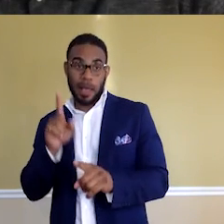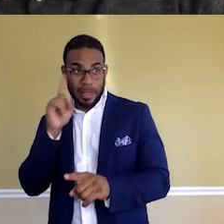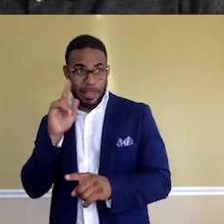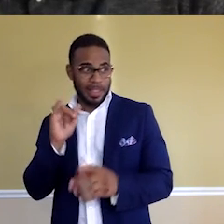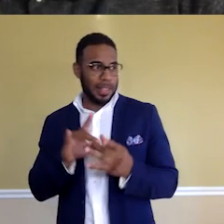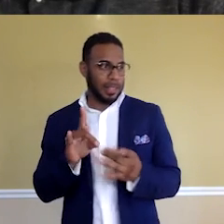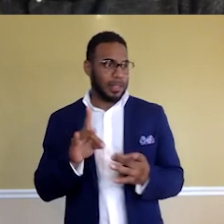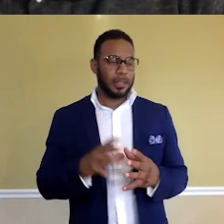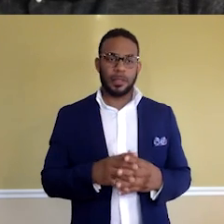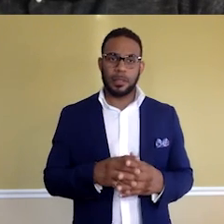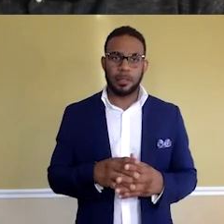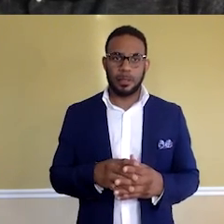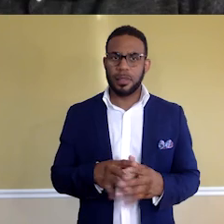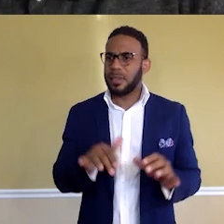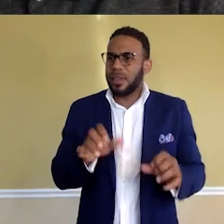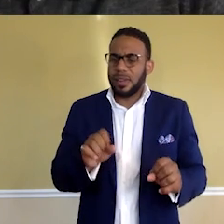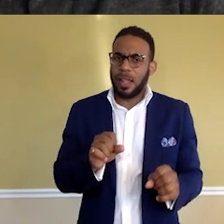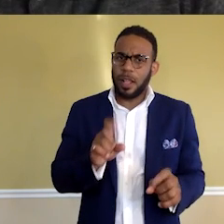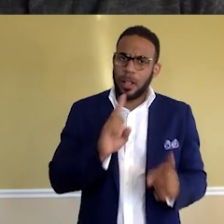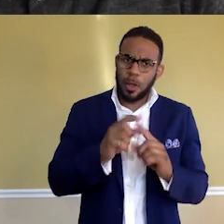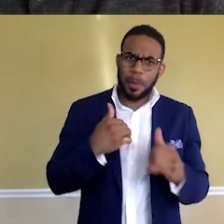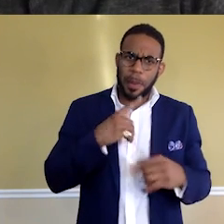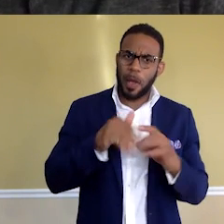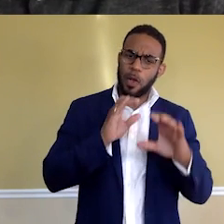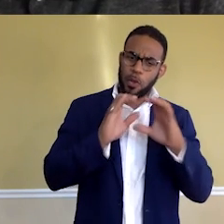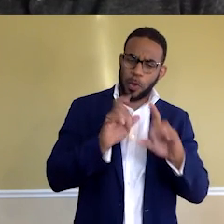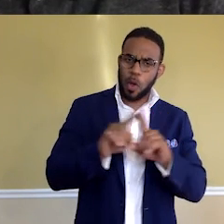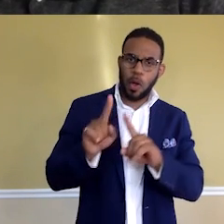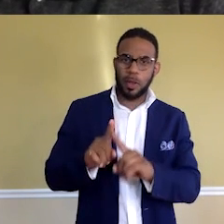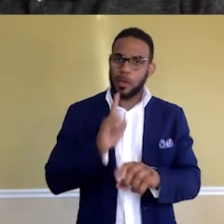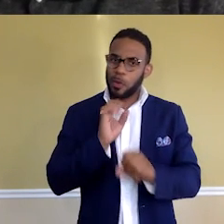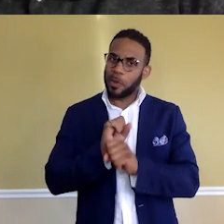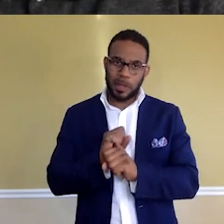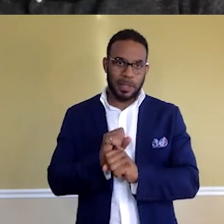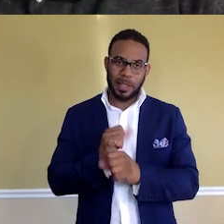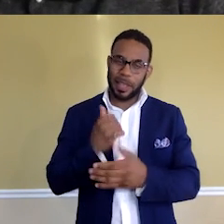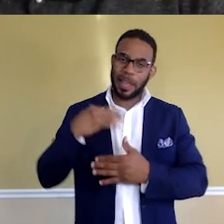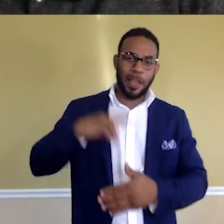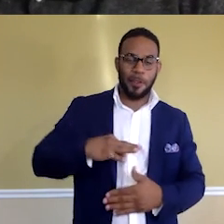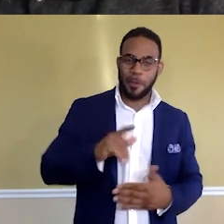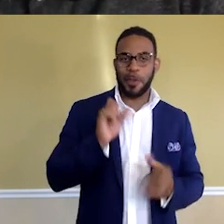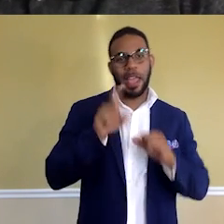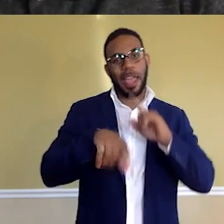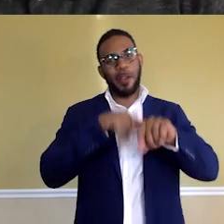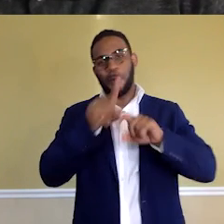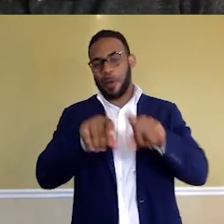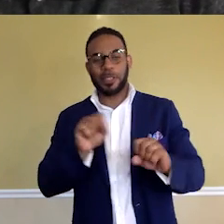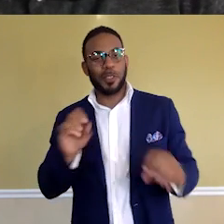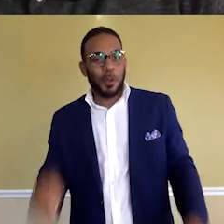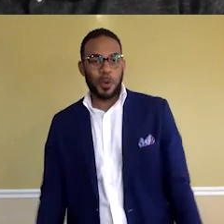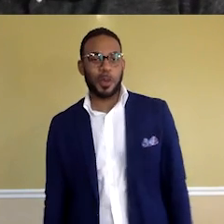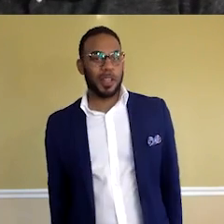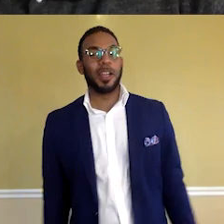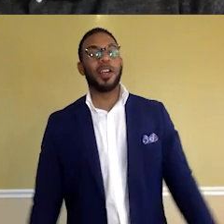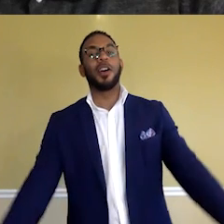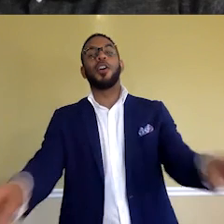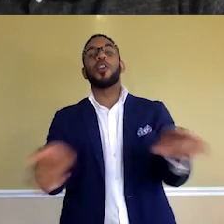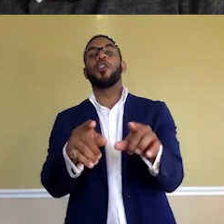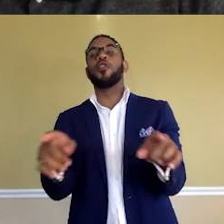things. Yeah. Talk to people and communicate also. It's really helpful. You ask questions. So you, you might be an